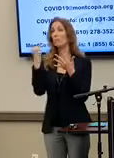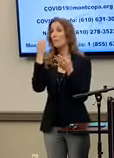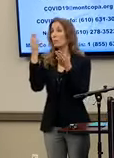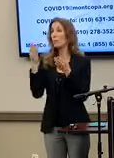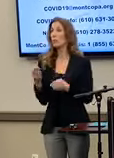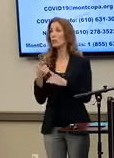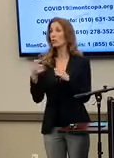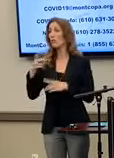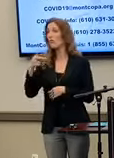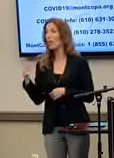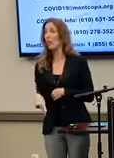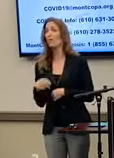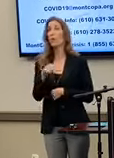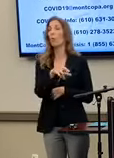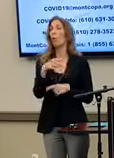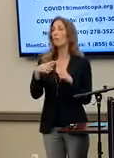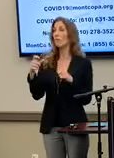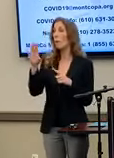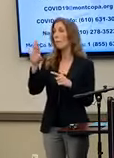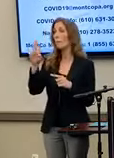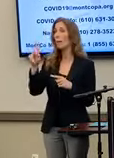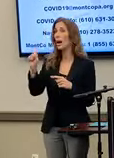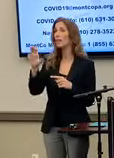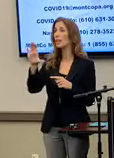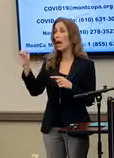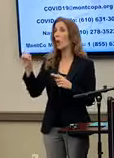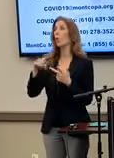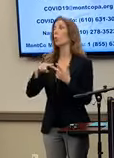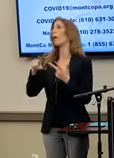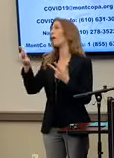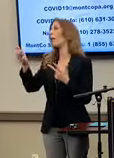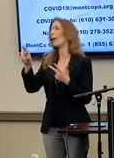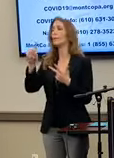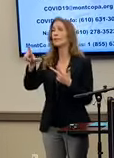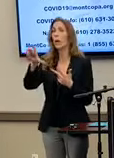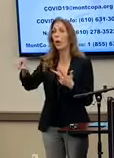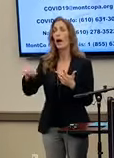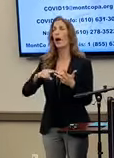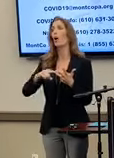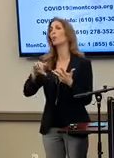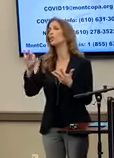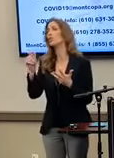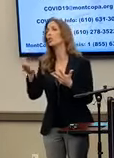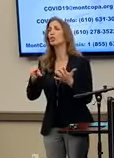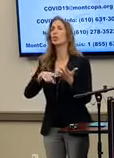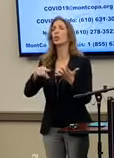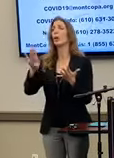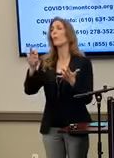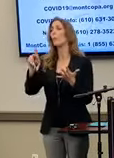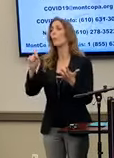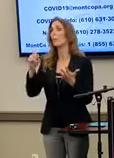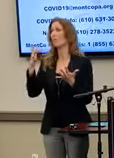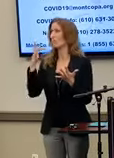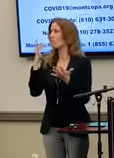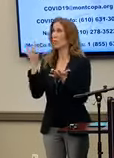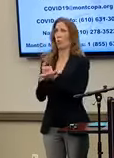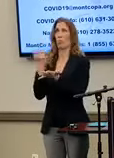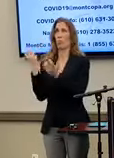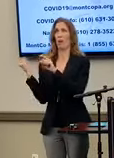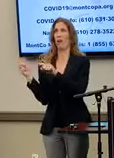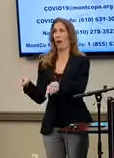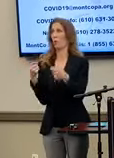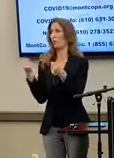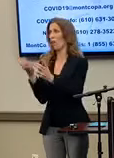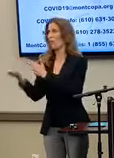individual from Philadelphia, or from Bucks, or from Delco, or Chester, or Burks, made use of our testing facility,